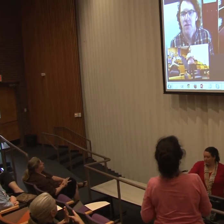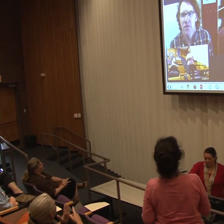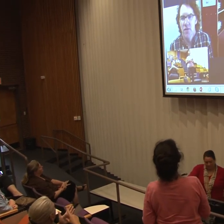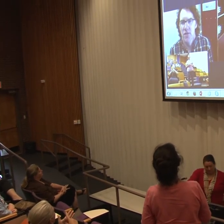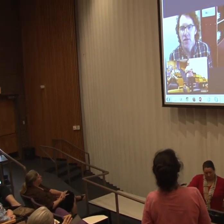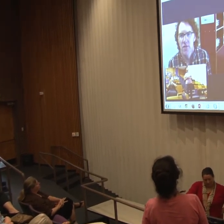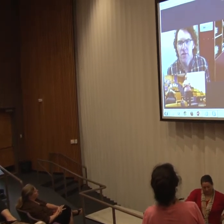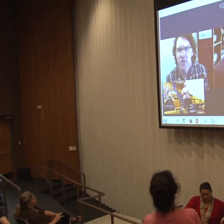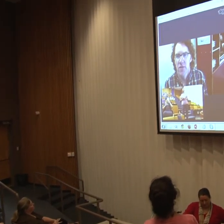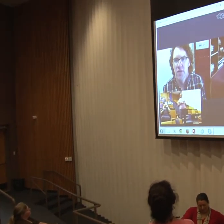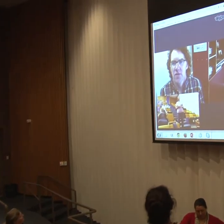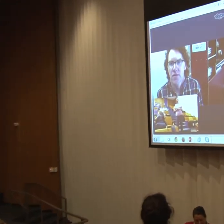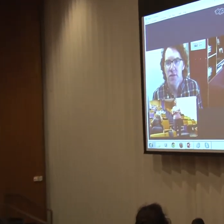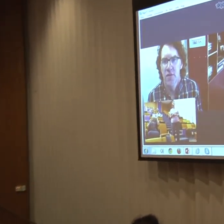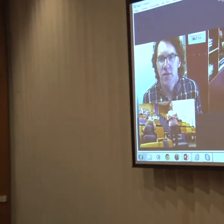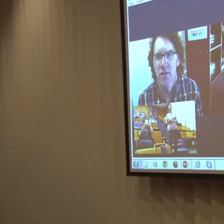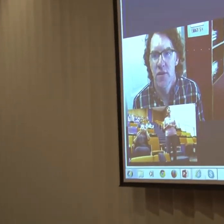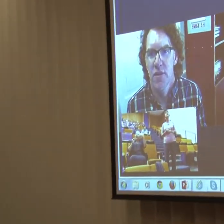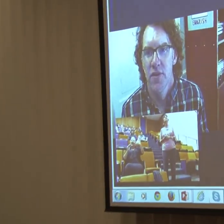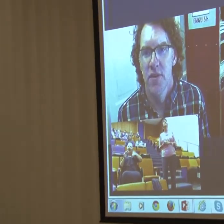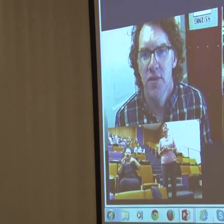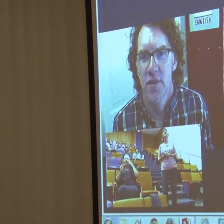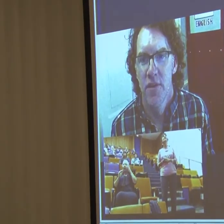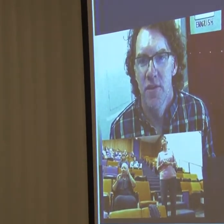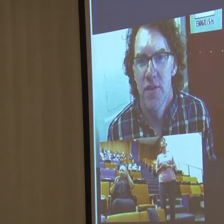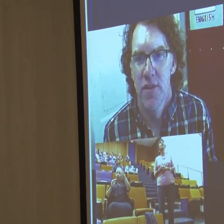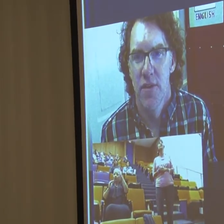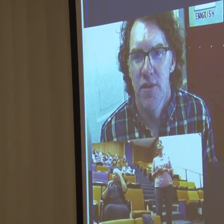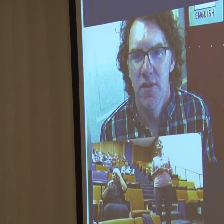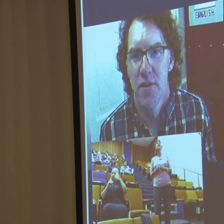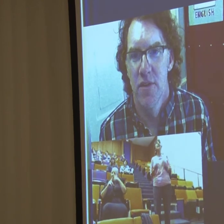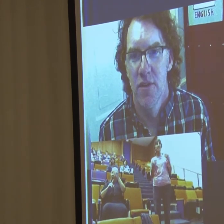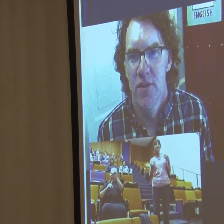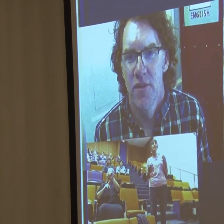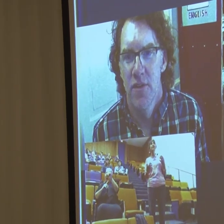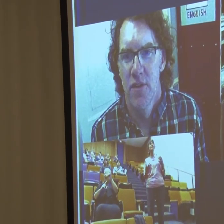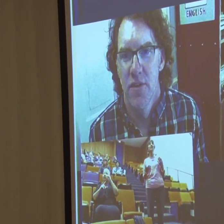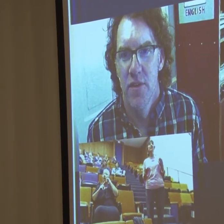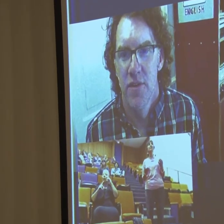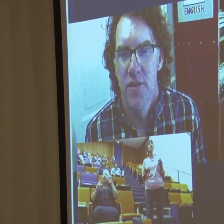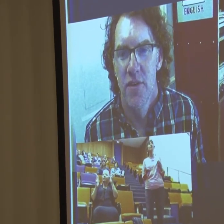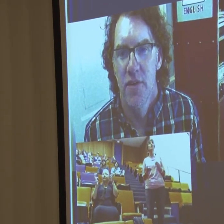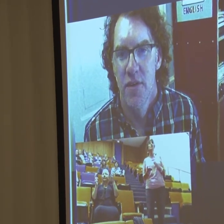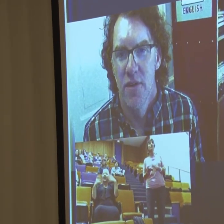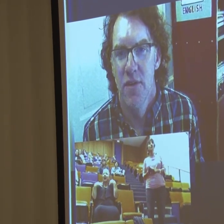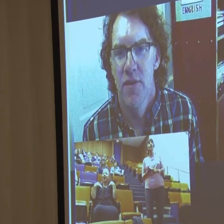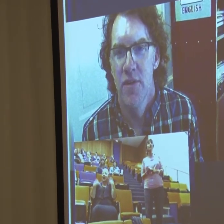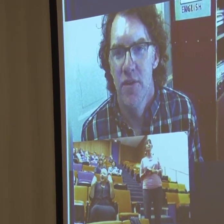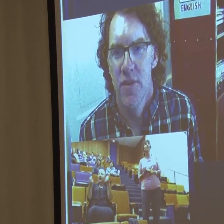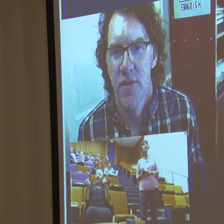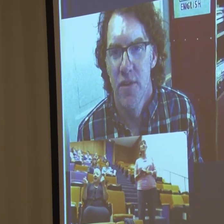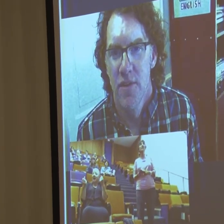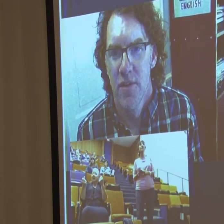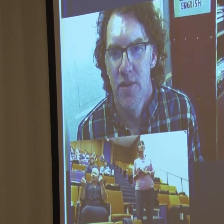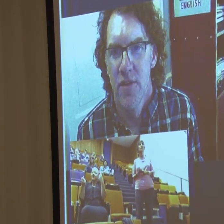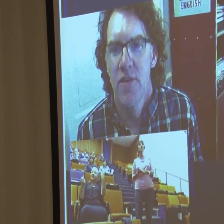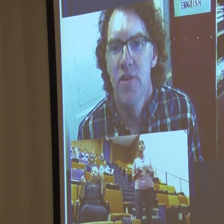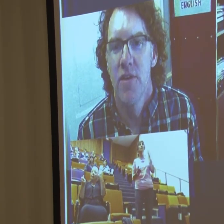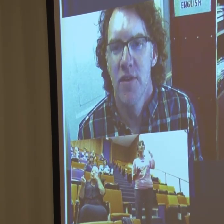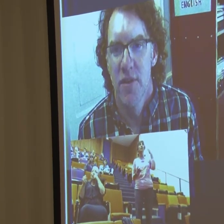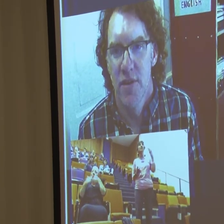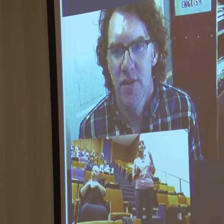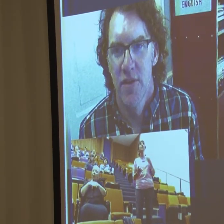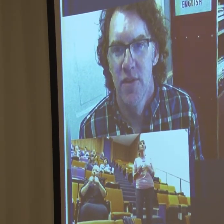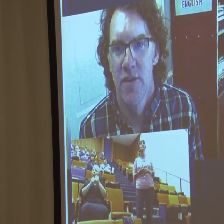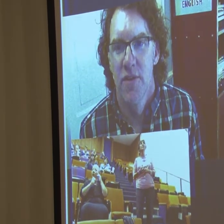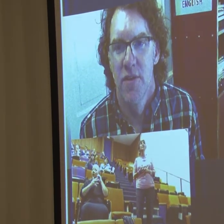is there in the future? Do you know anything about that for healing someone who has been born with damage to